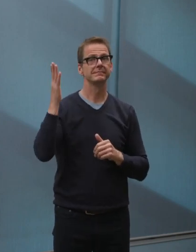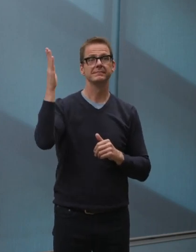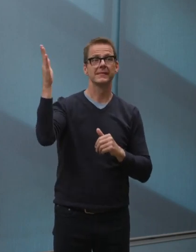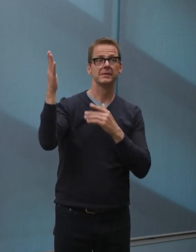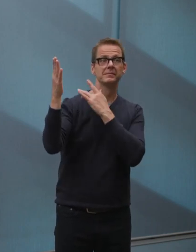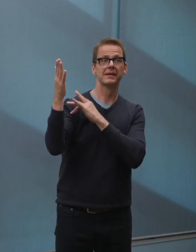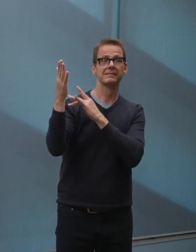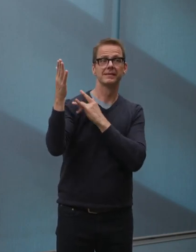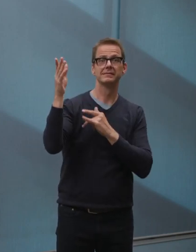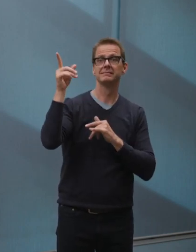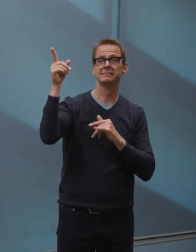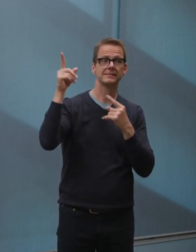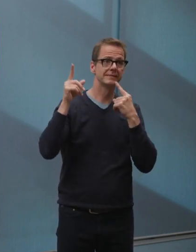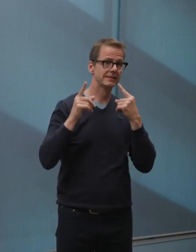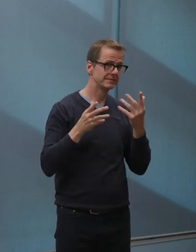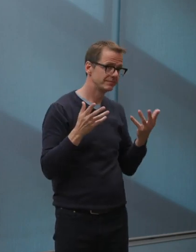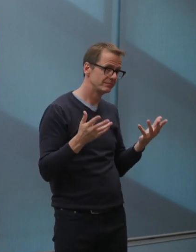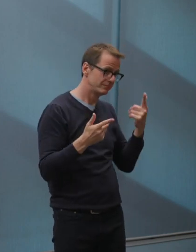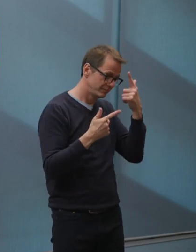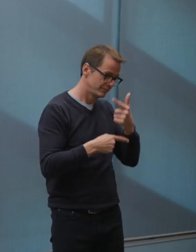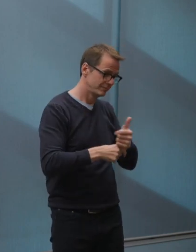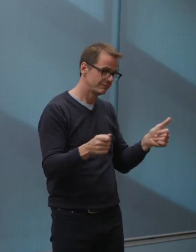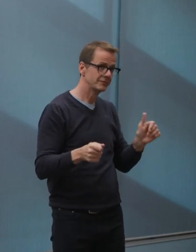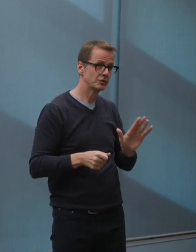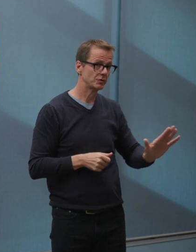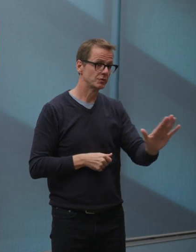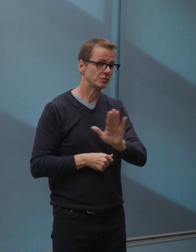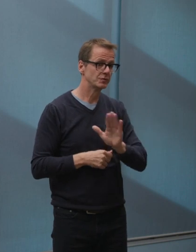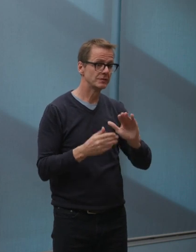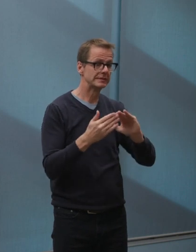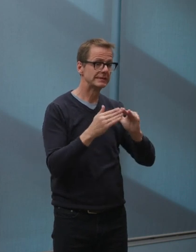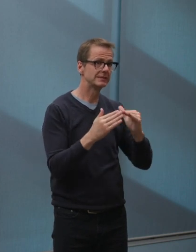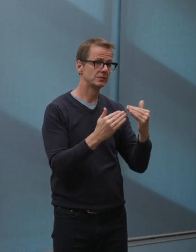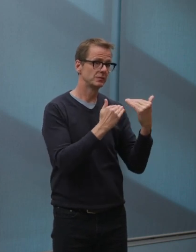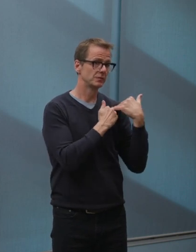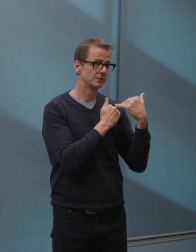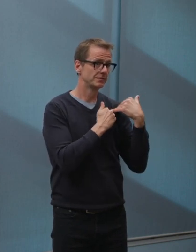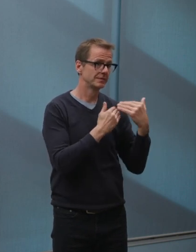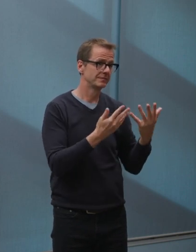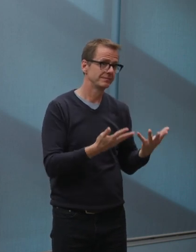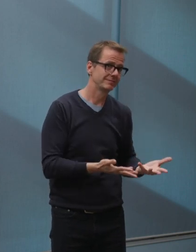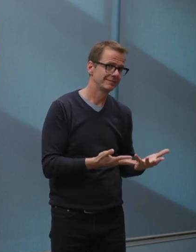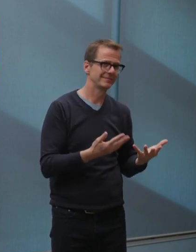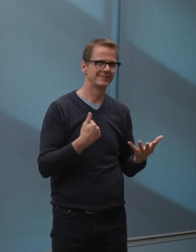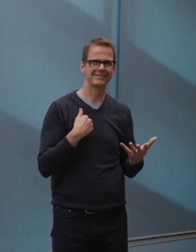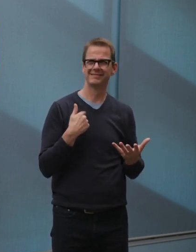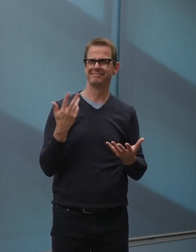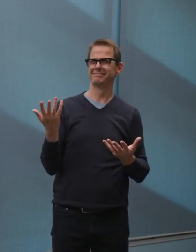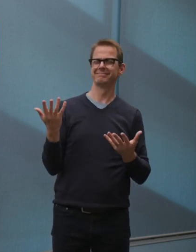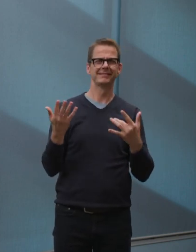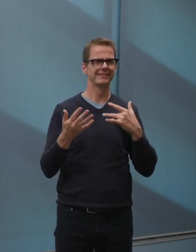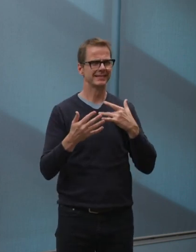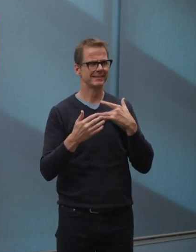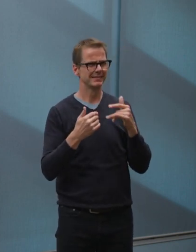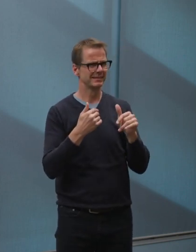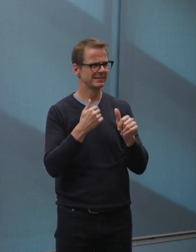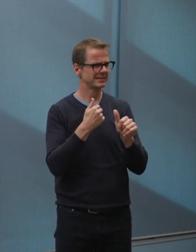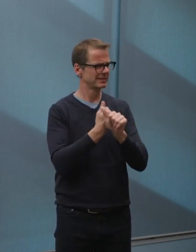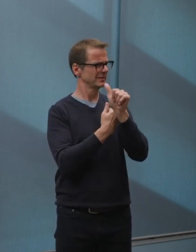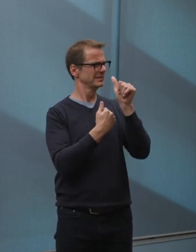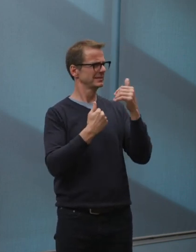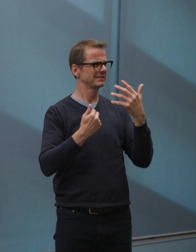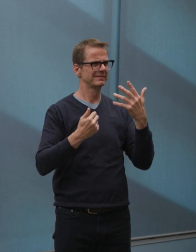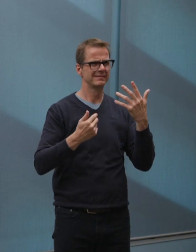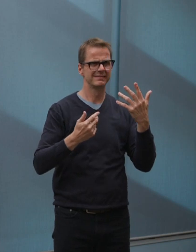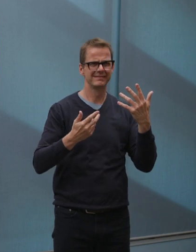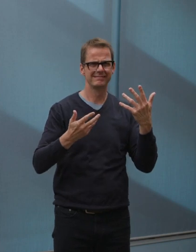to determine its own public health restrictions. As, of course, we've learned, this virus is not constrained to municipal borders, and